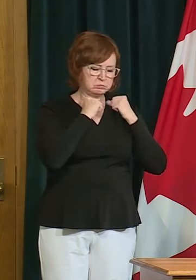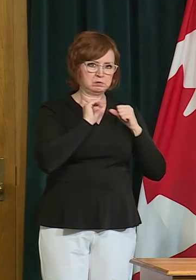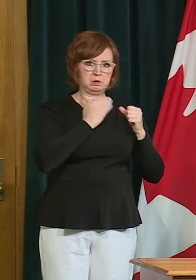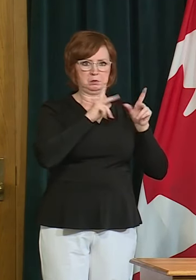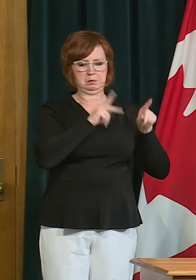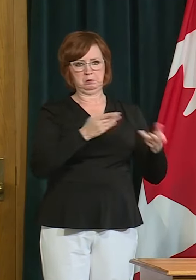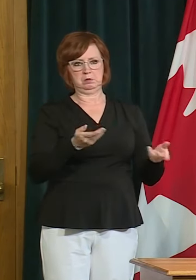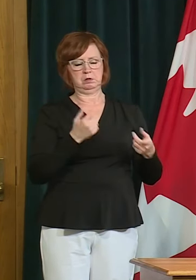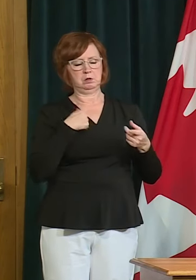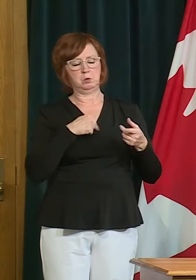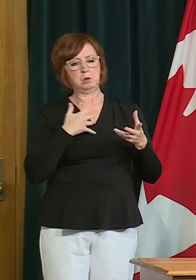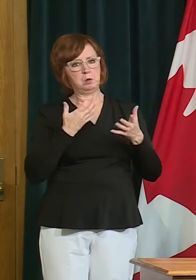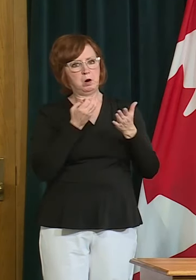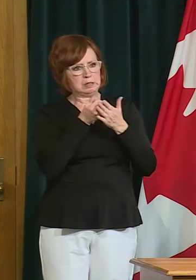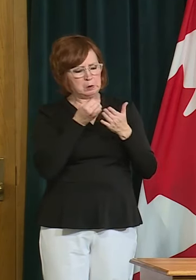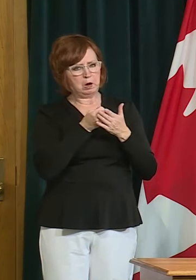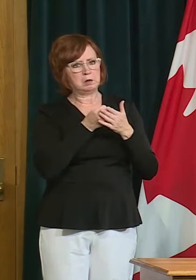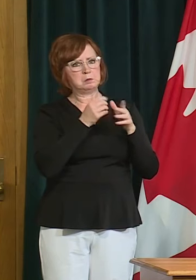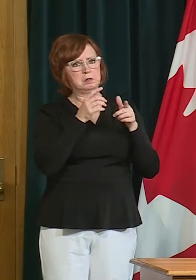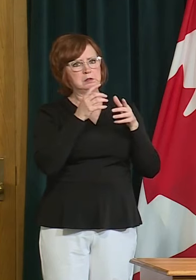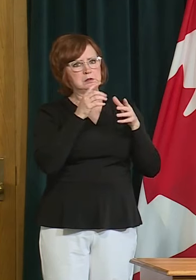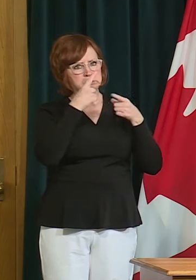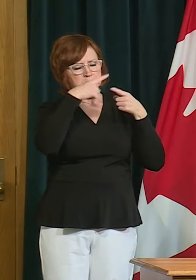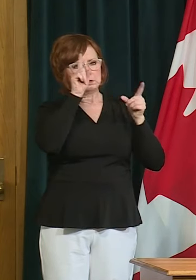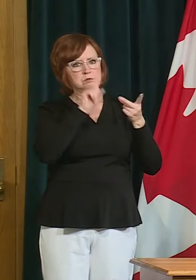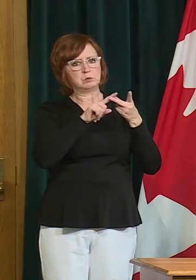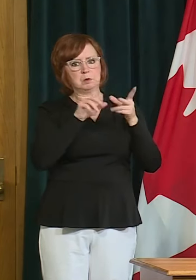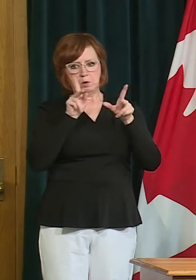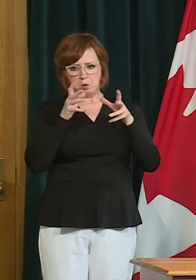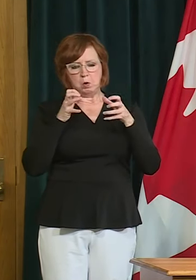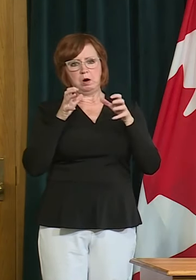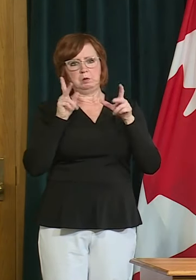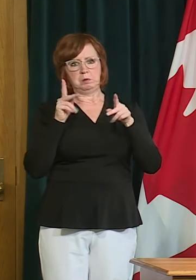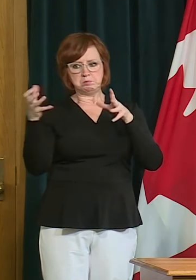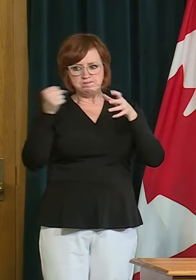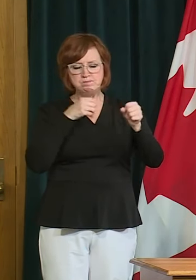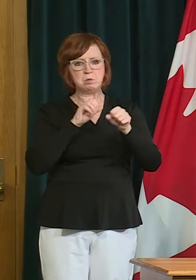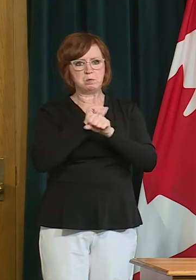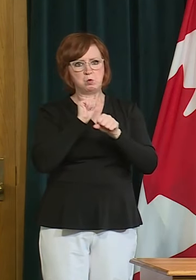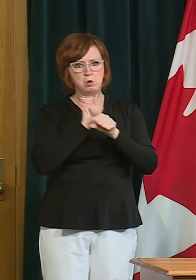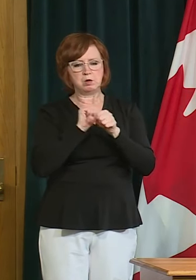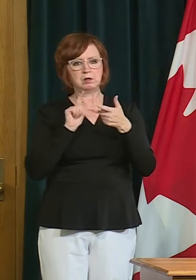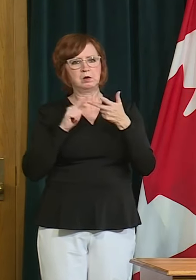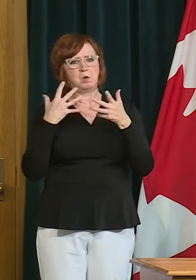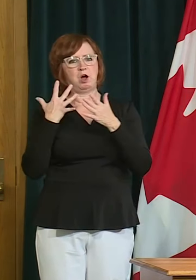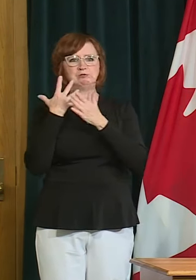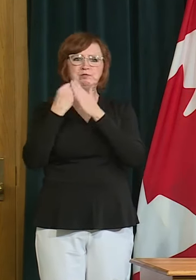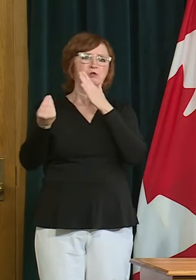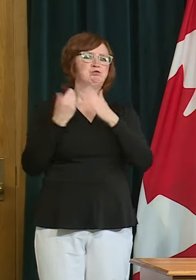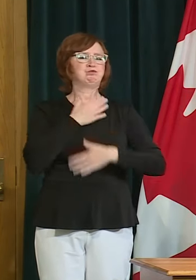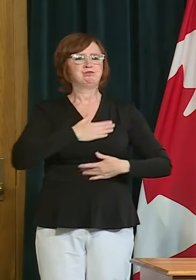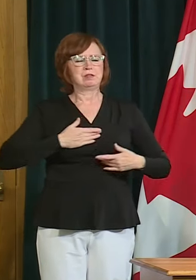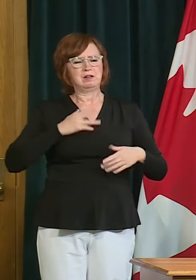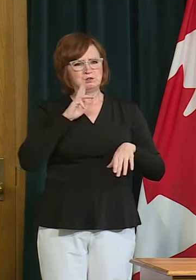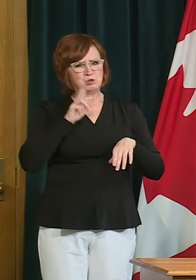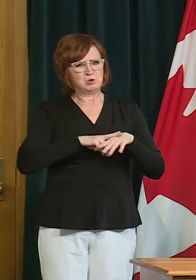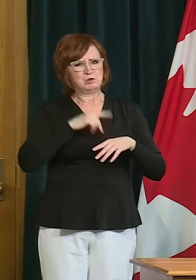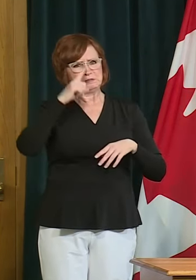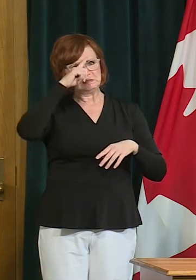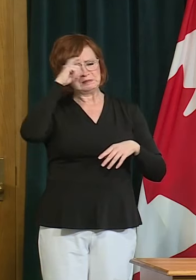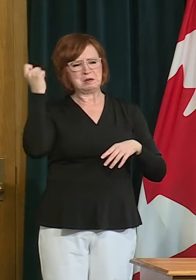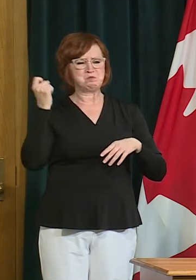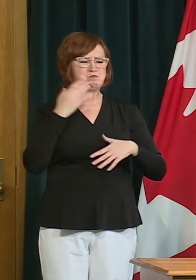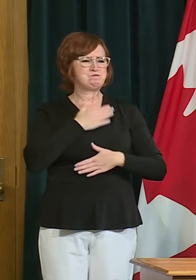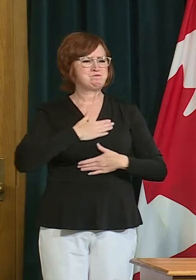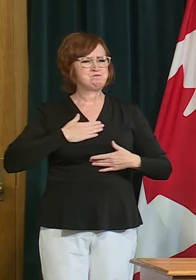people uh moving into a what is a new normal and there's no better time to do that when the weather's beautiful outside and it's summertime and we're working